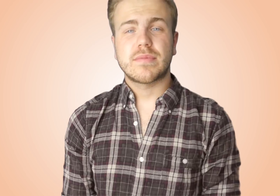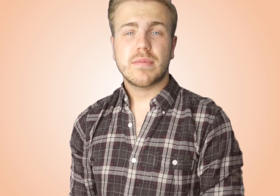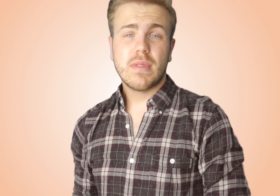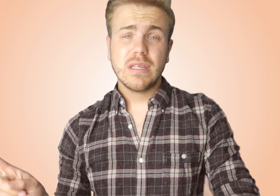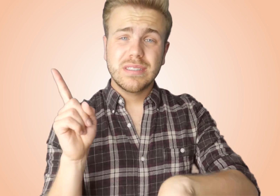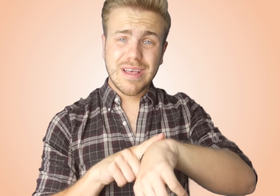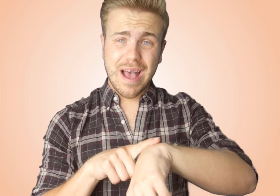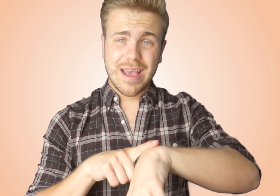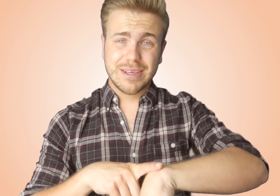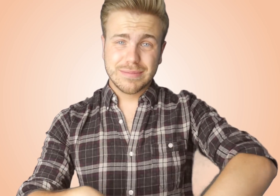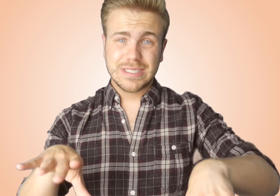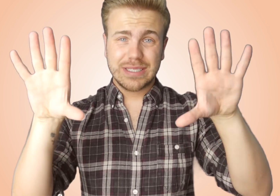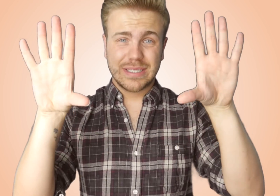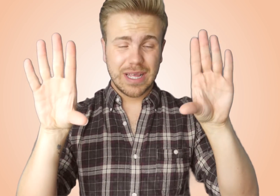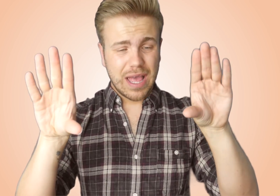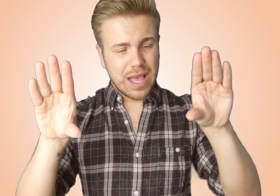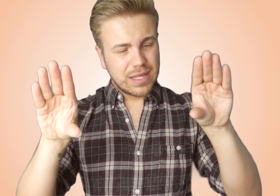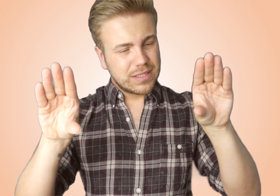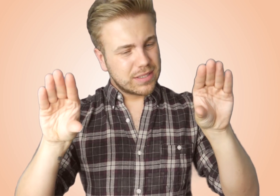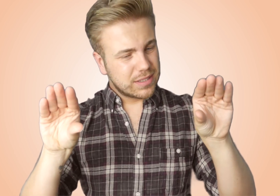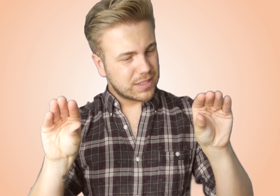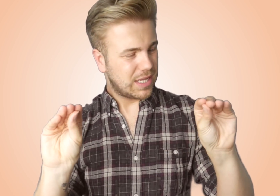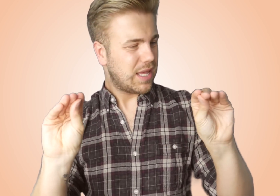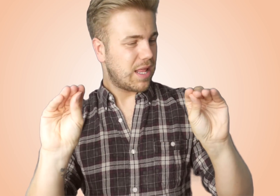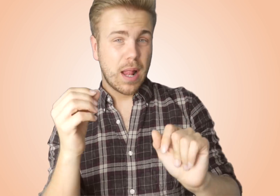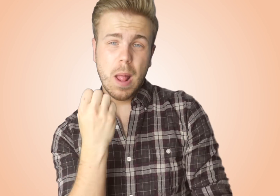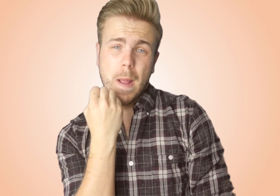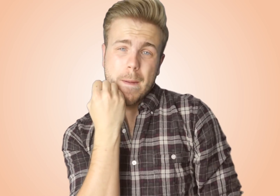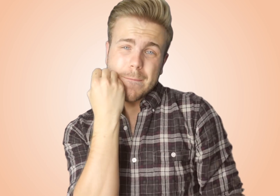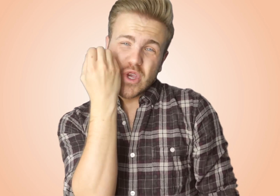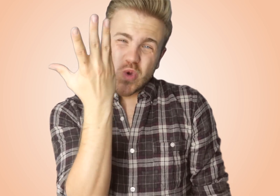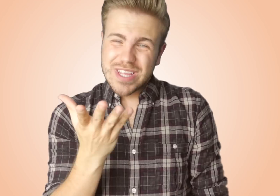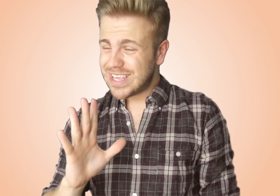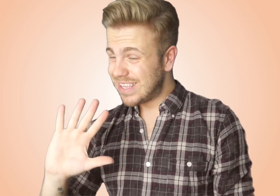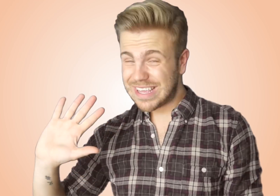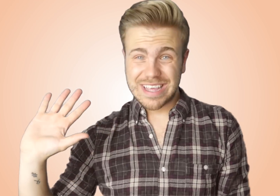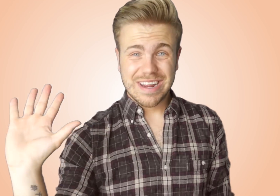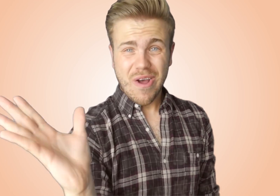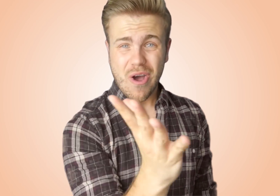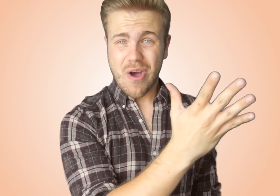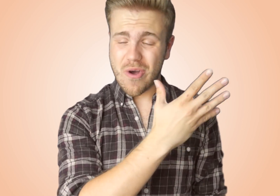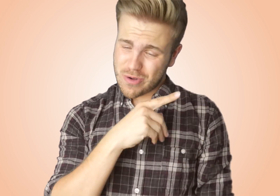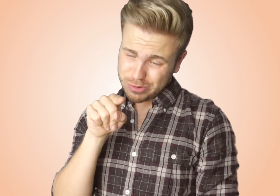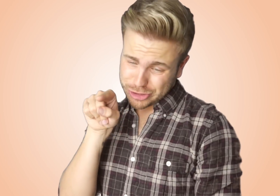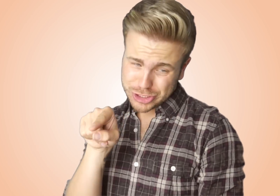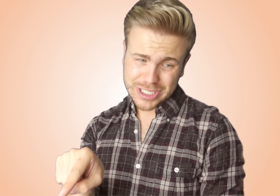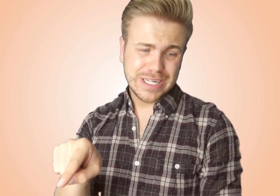Time stands still Beauty and all she